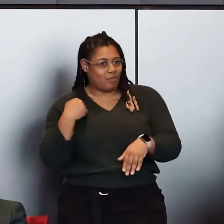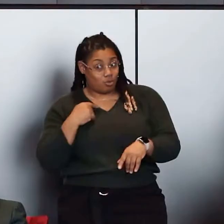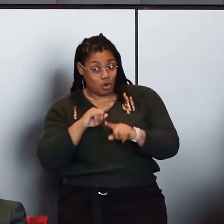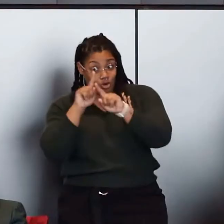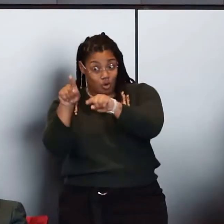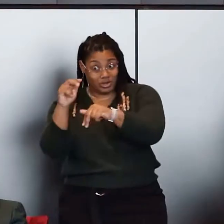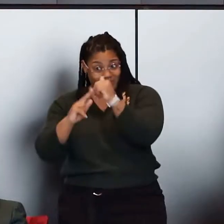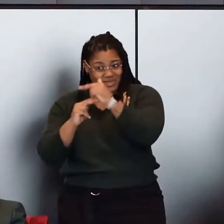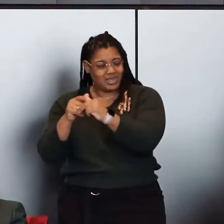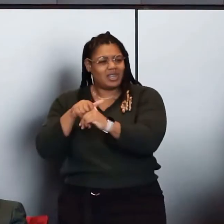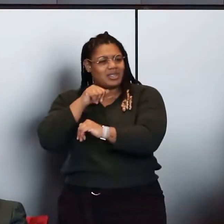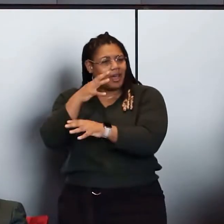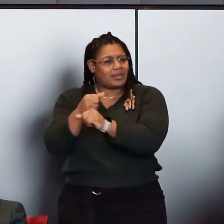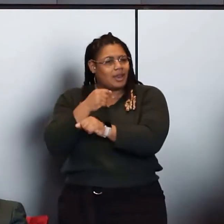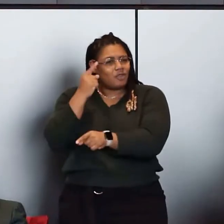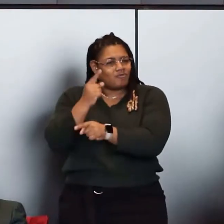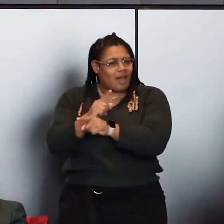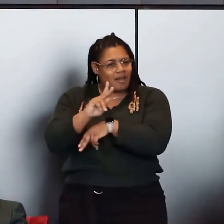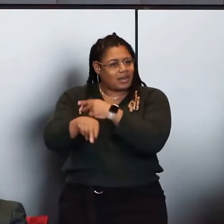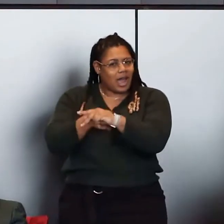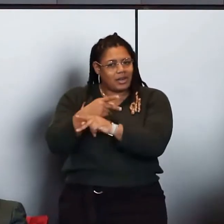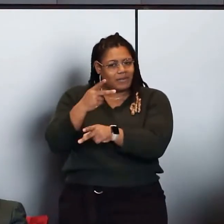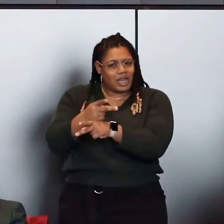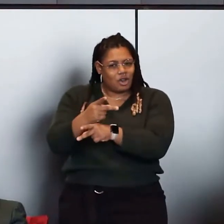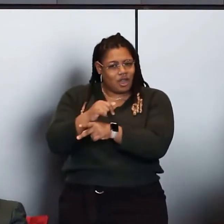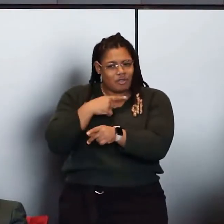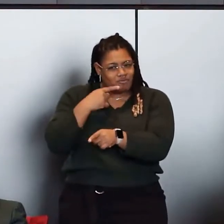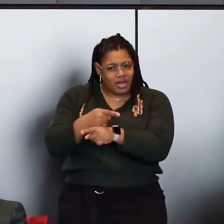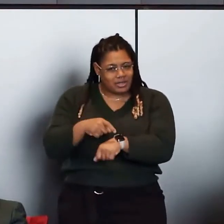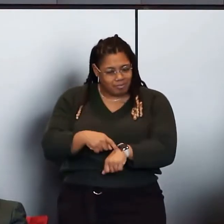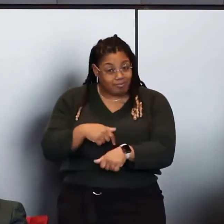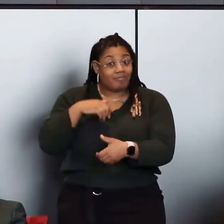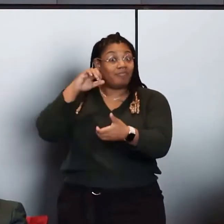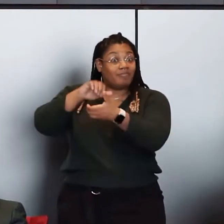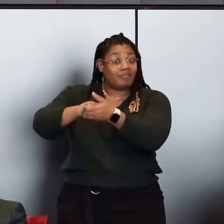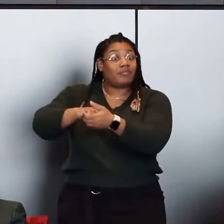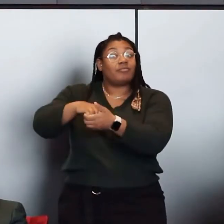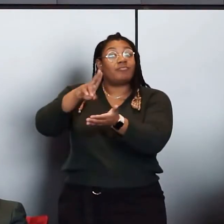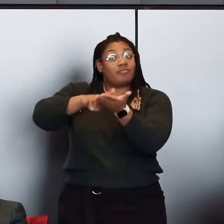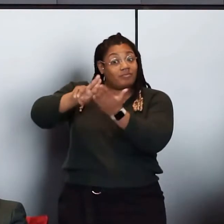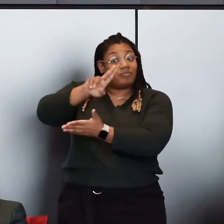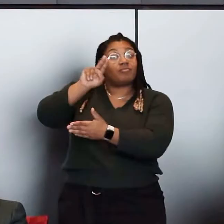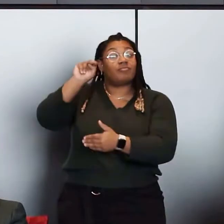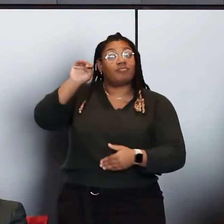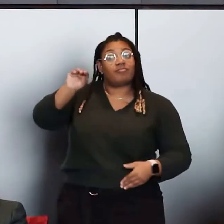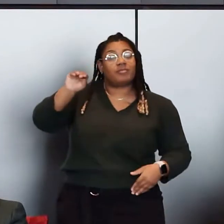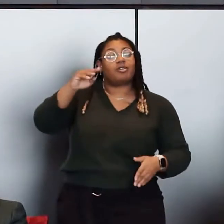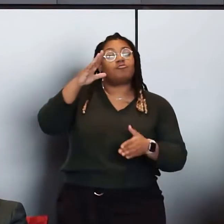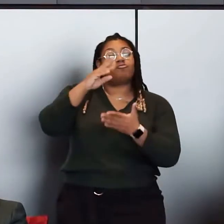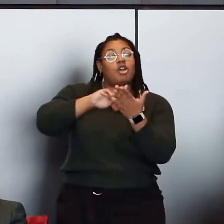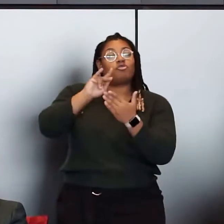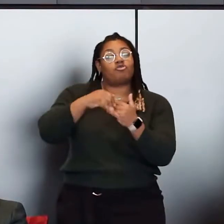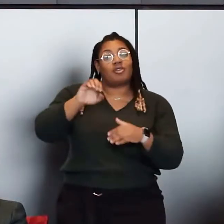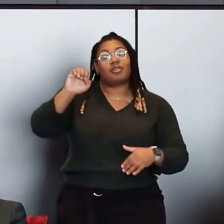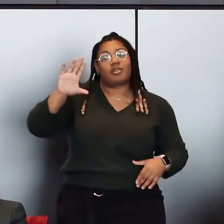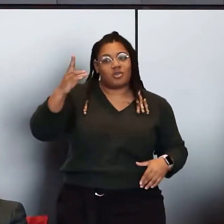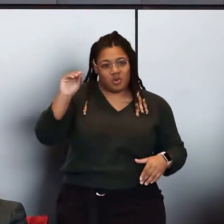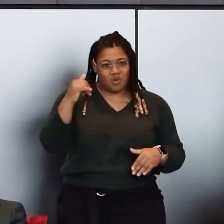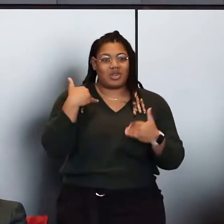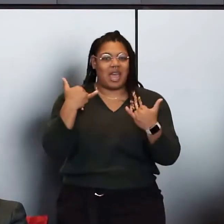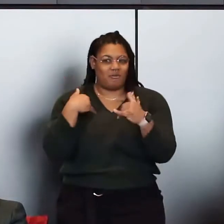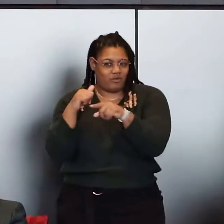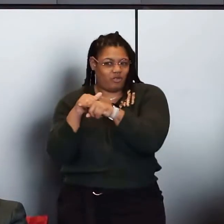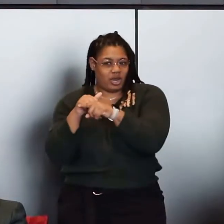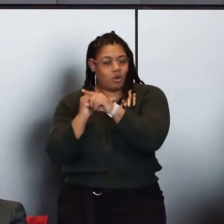weren't getting the right kind of care at the right time, and so in partnership with University of New Mexico's Project ECHO, we've now trained over 15,000 health care